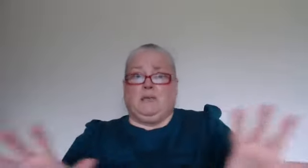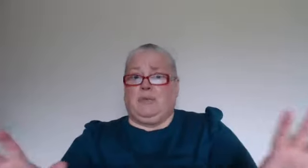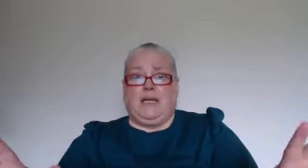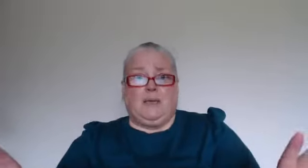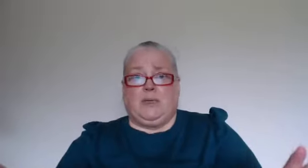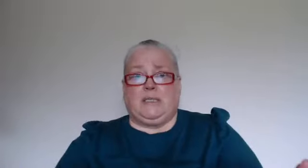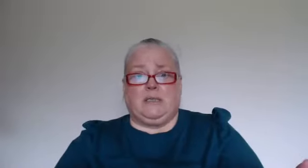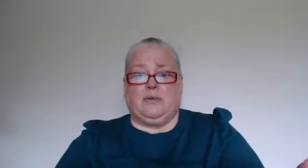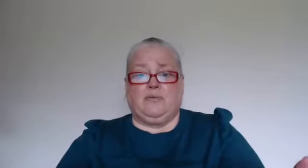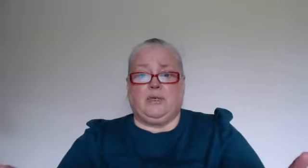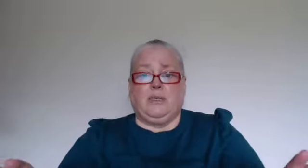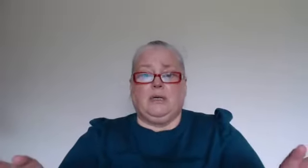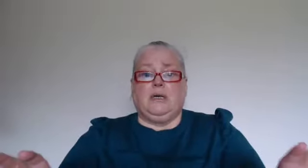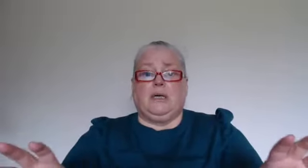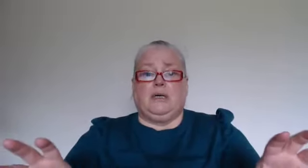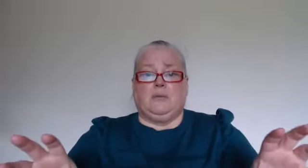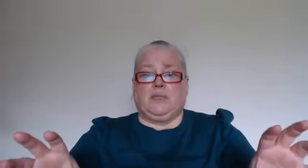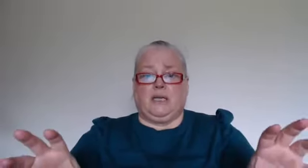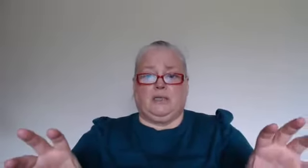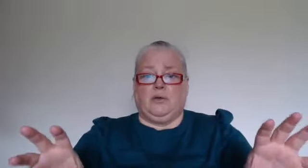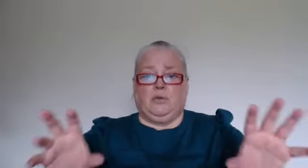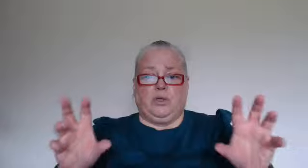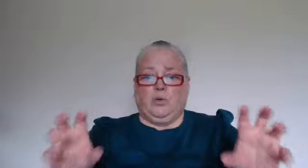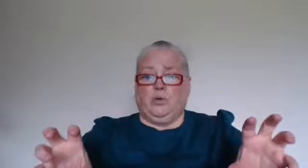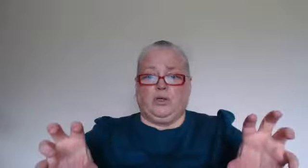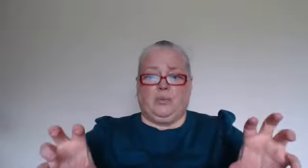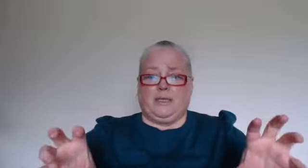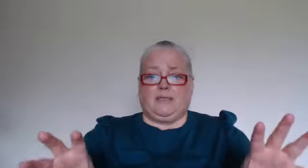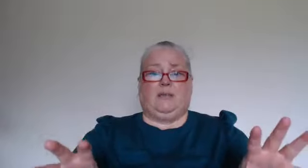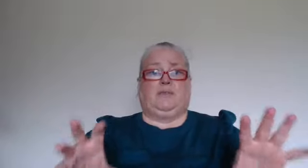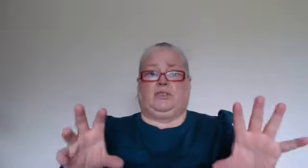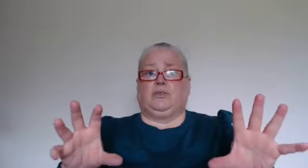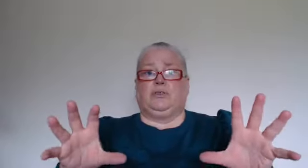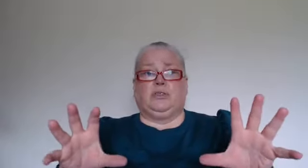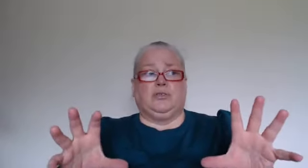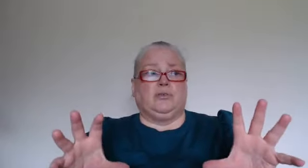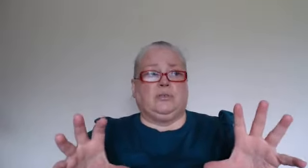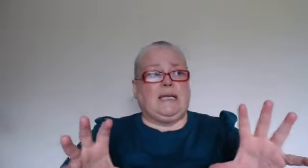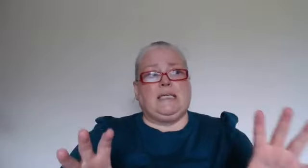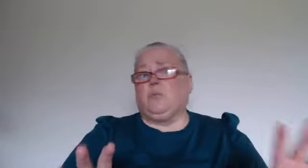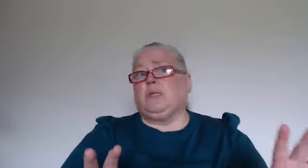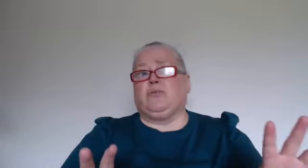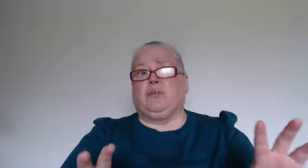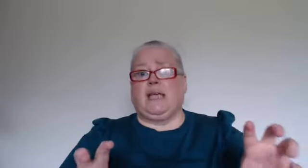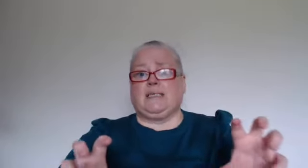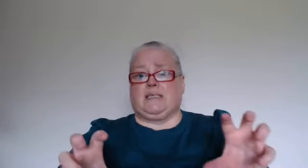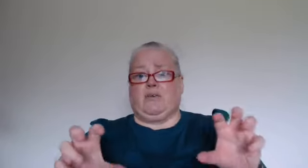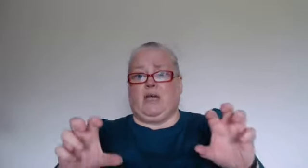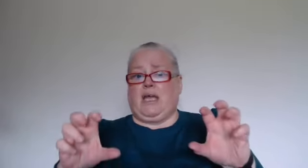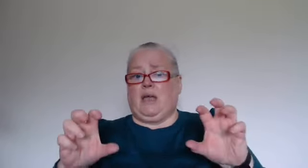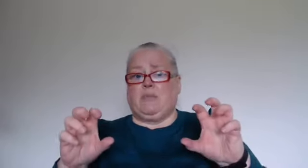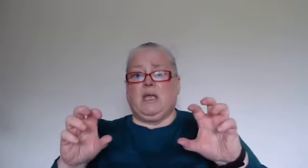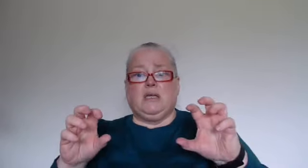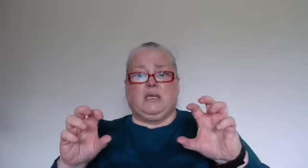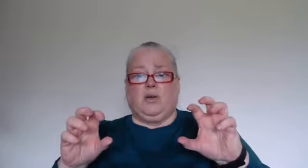in anybody's life um that you know you're you're being selfish or your needs and wants are unnecessary and you know